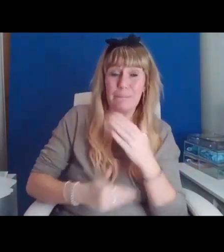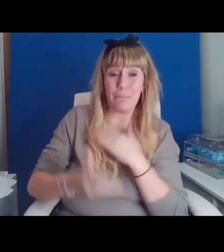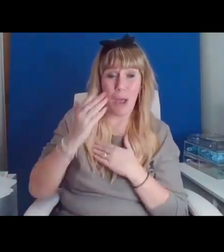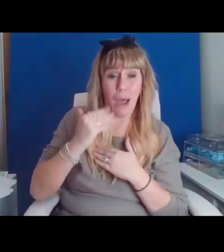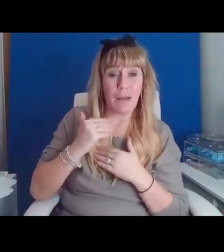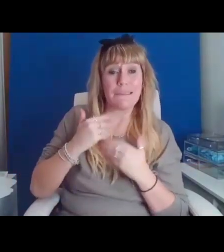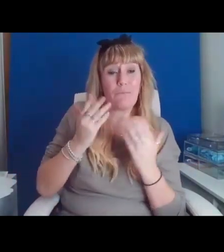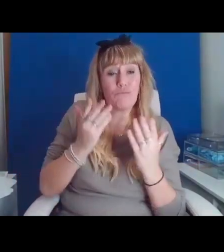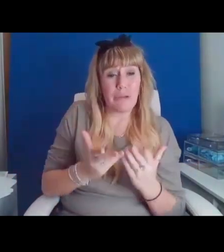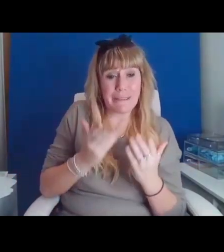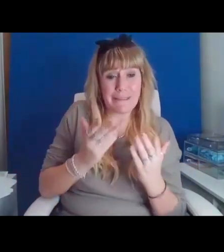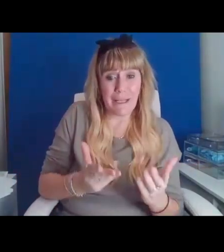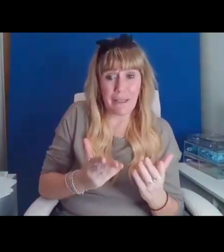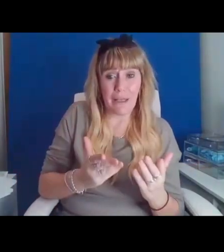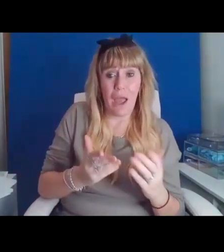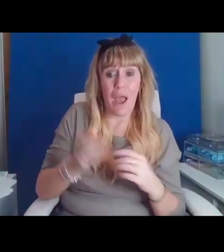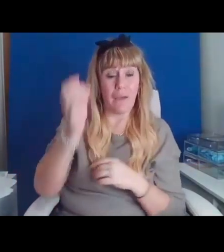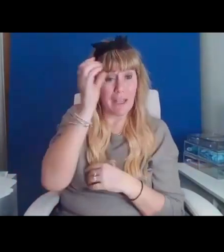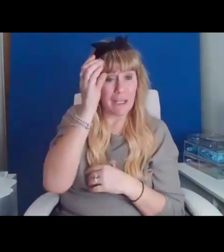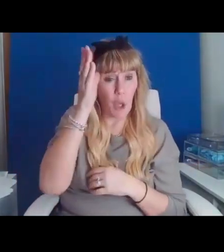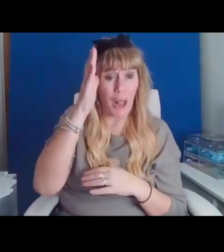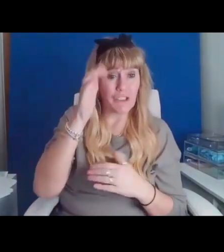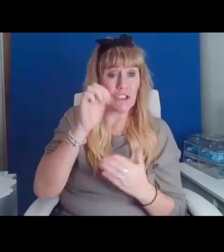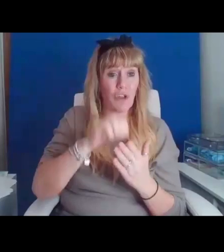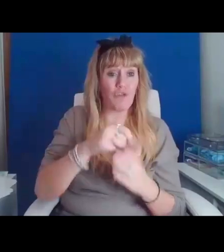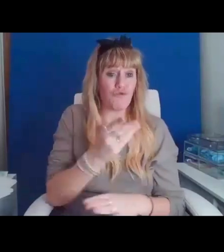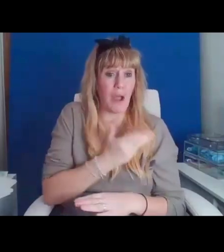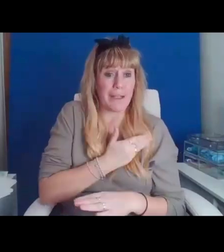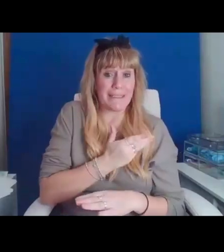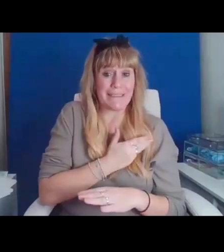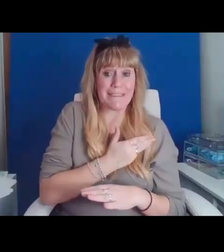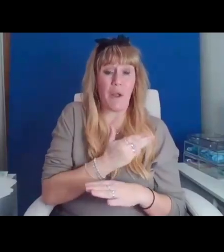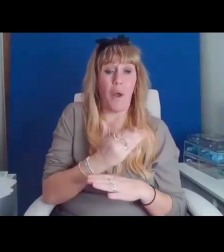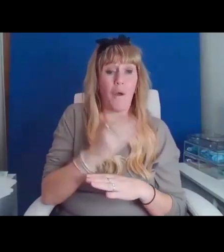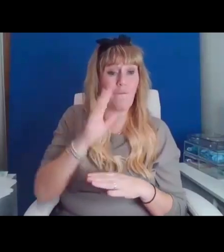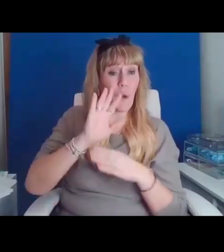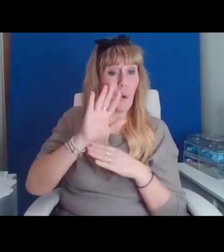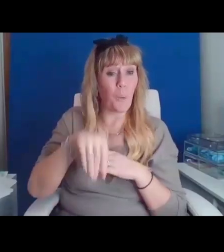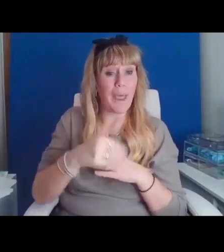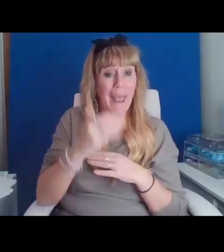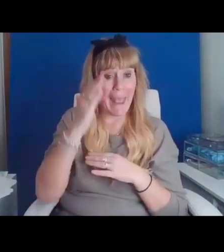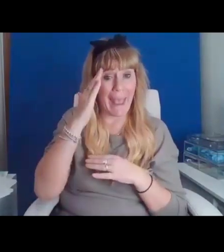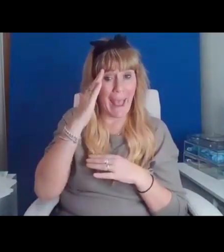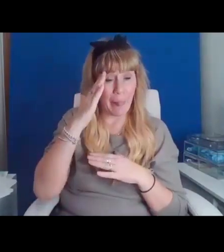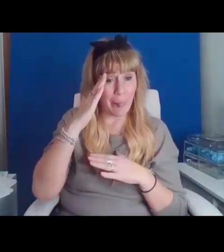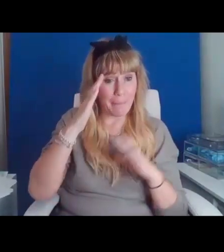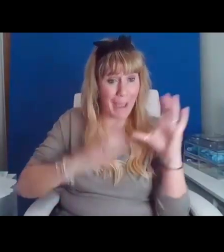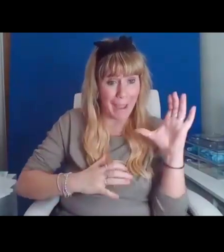dignity of the queer and the mad. The poetry is the medicine.